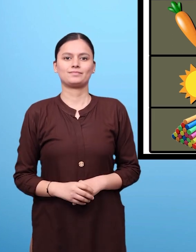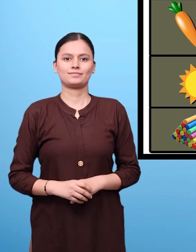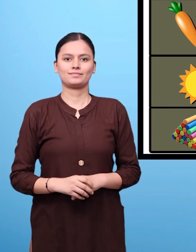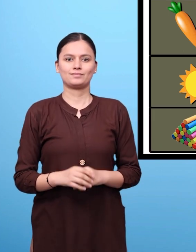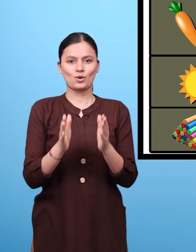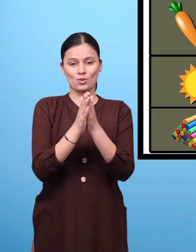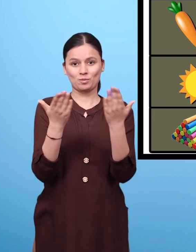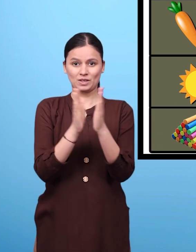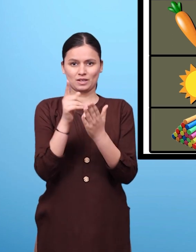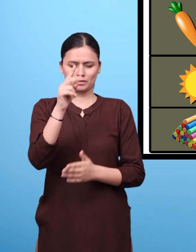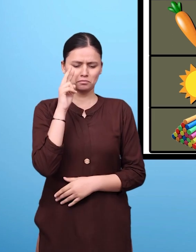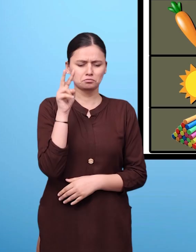and a book